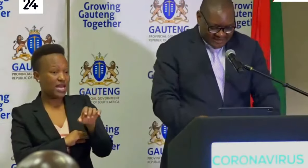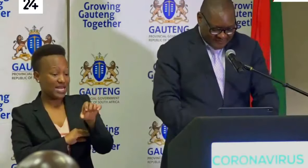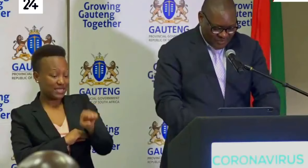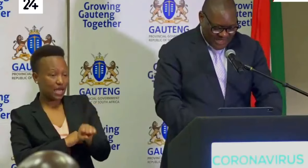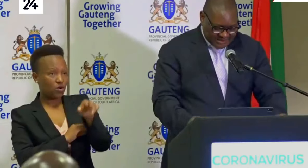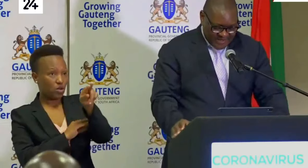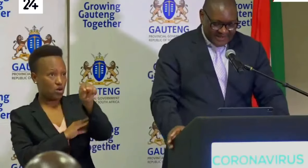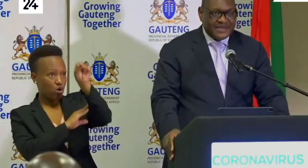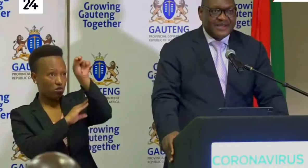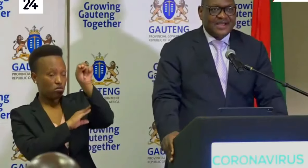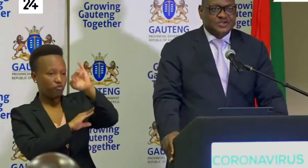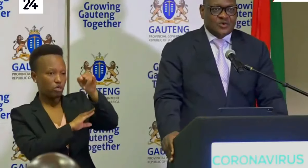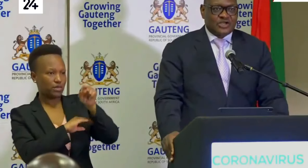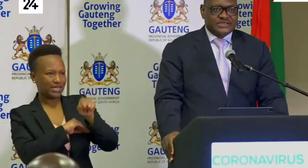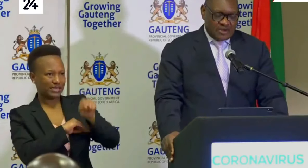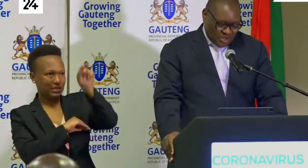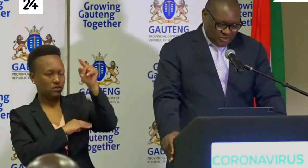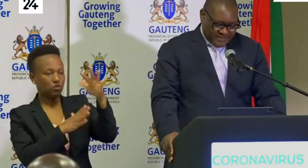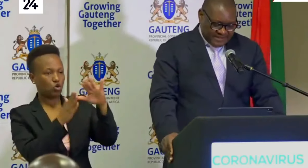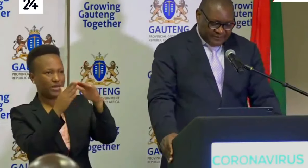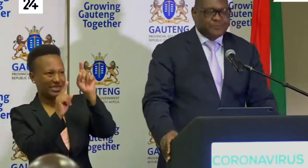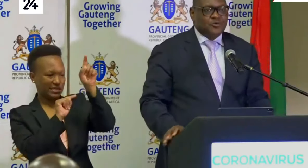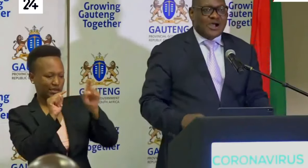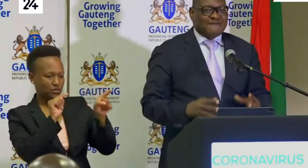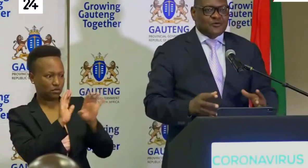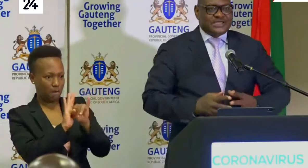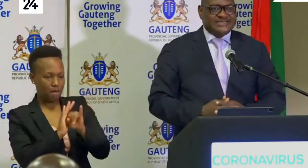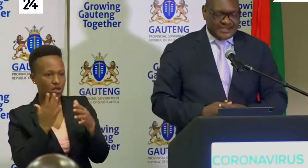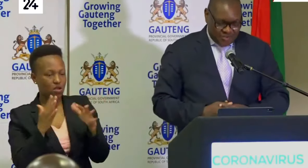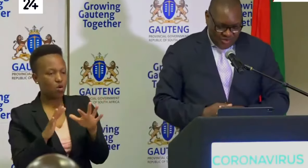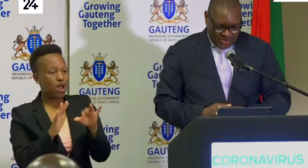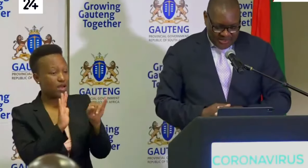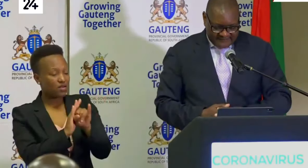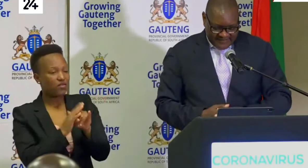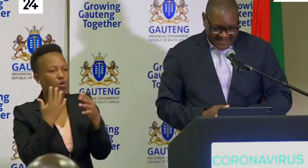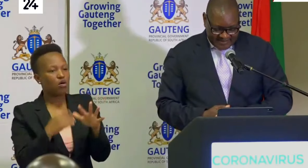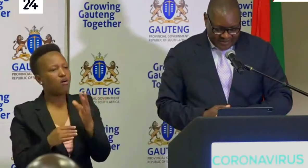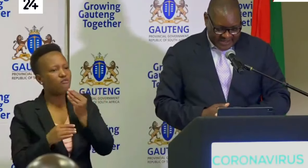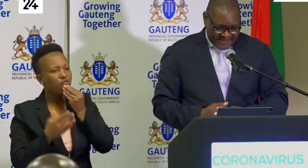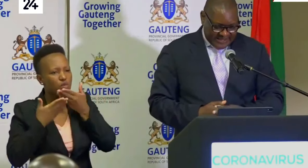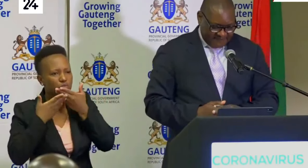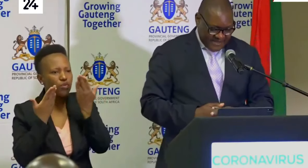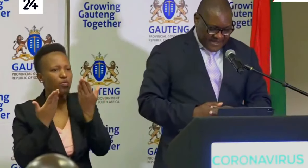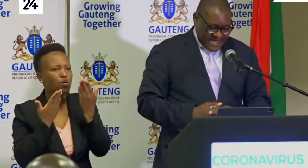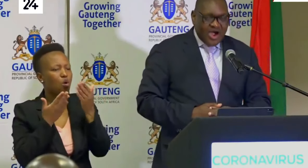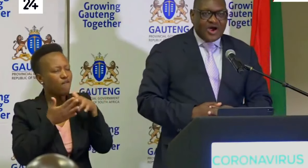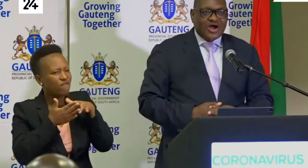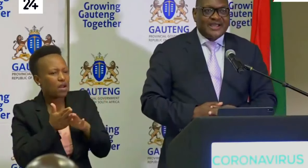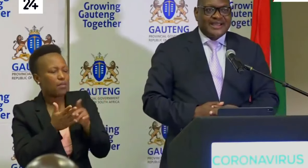areas of Johannesburg. So we've got a lot of people who are food insecure and vulnerable in there.